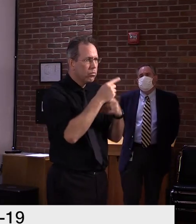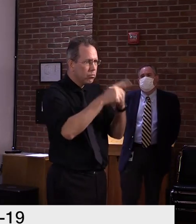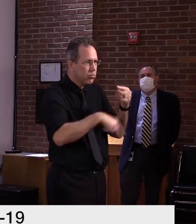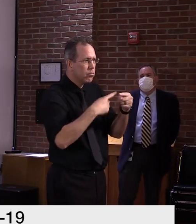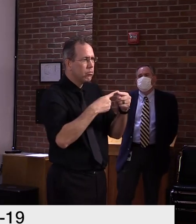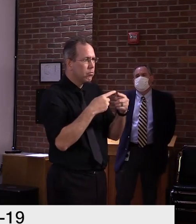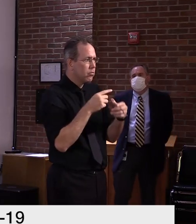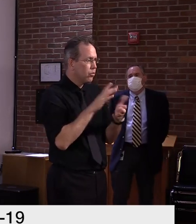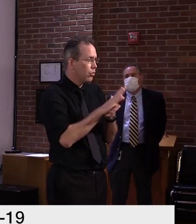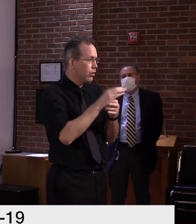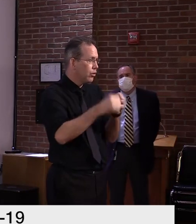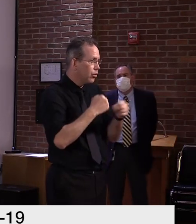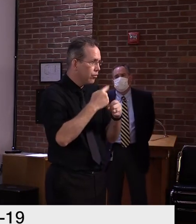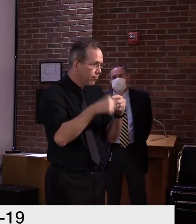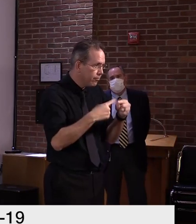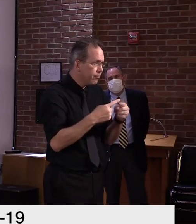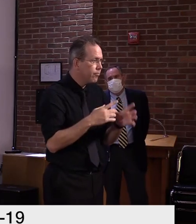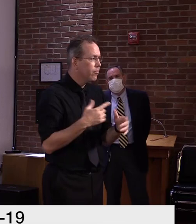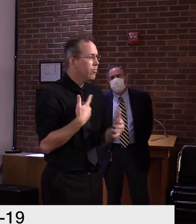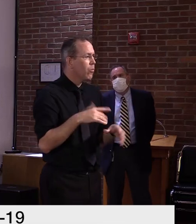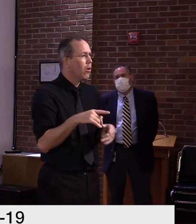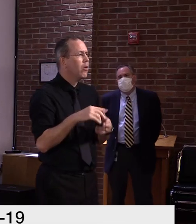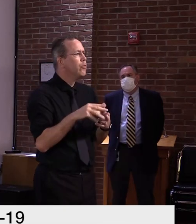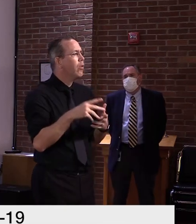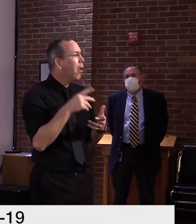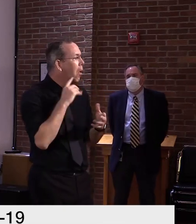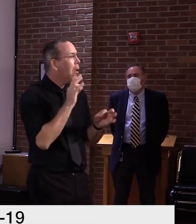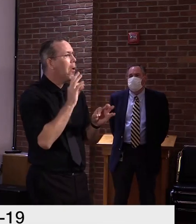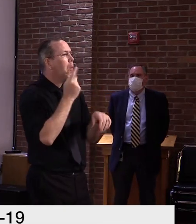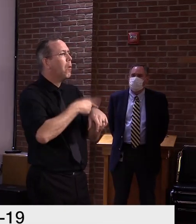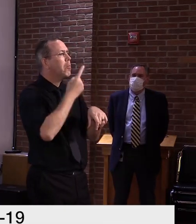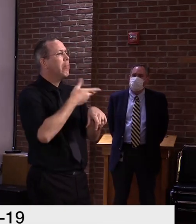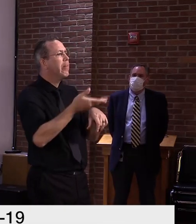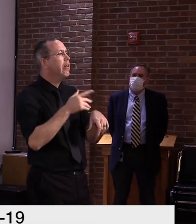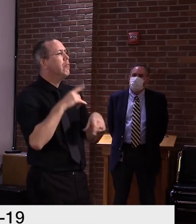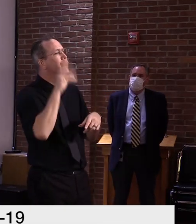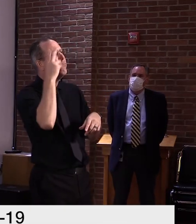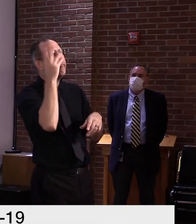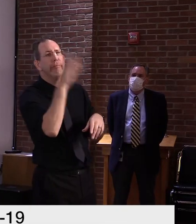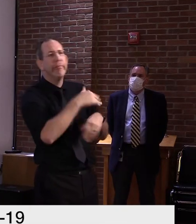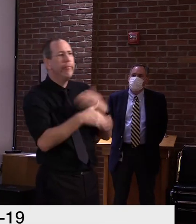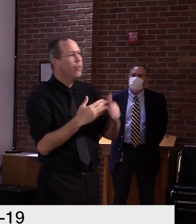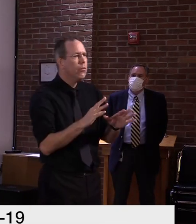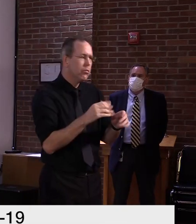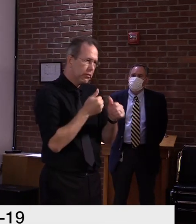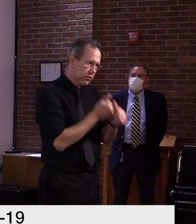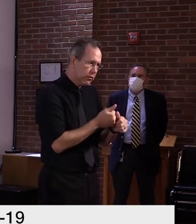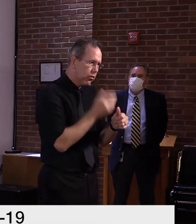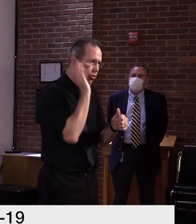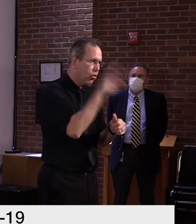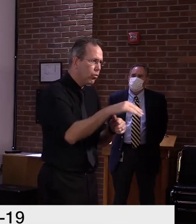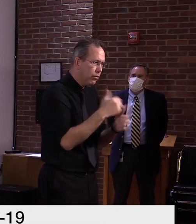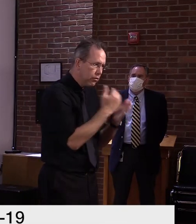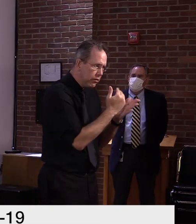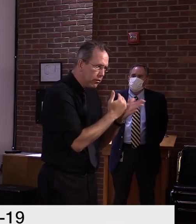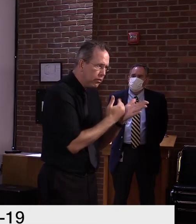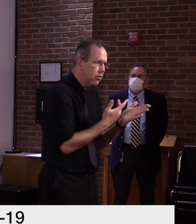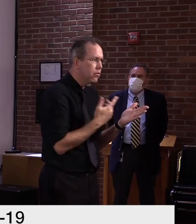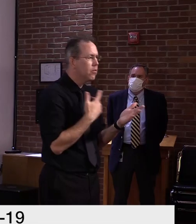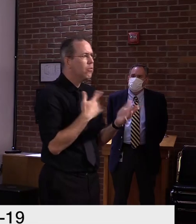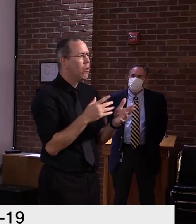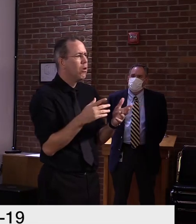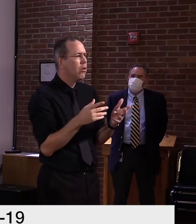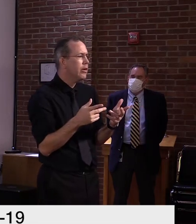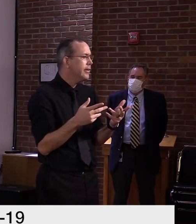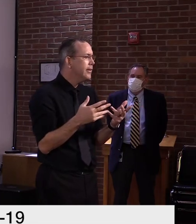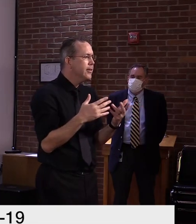get misled into thinking that, uh, the colleges are not reopening and they're an exception to what's